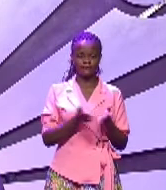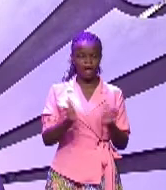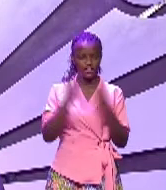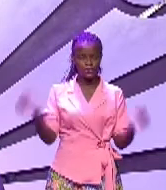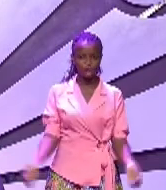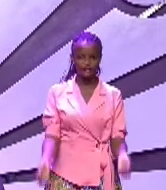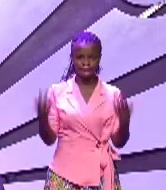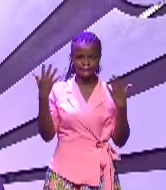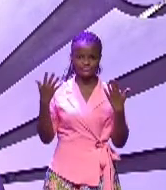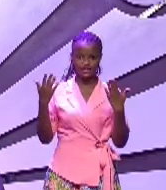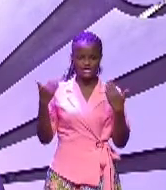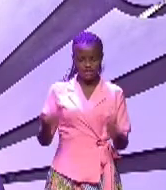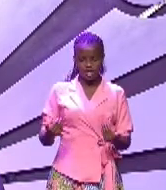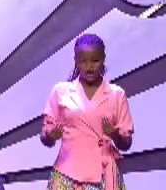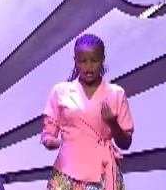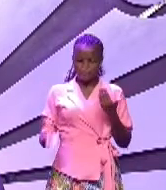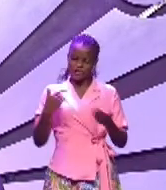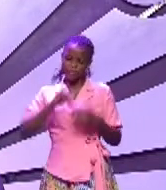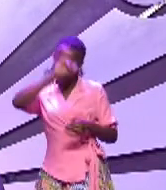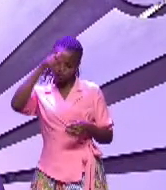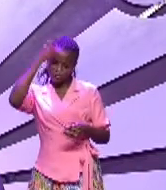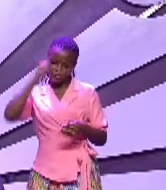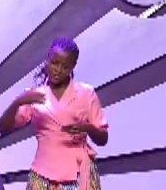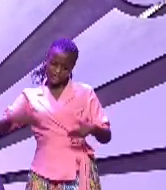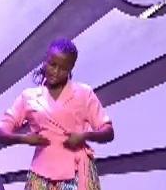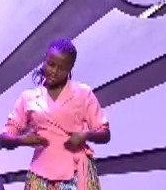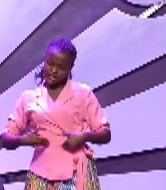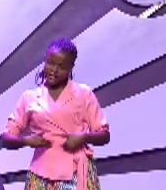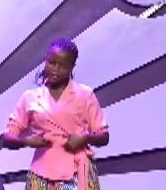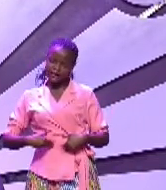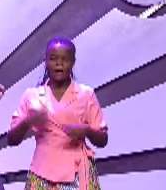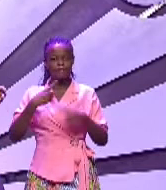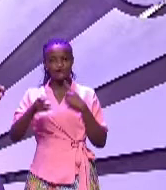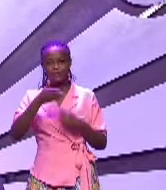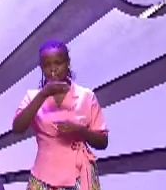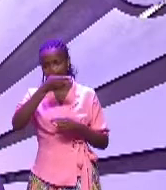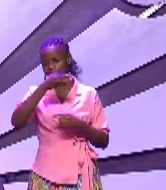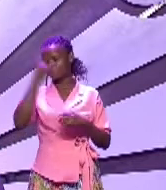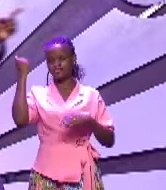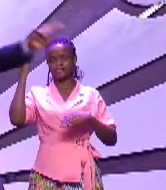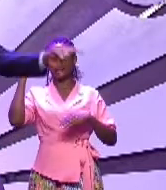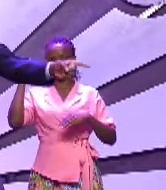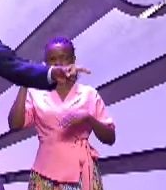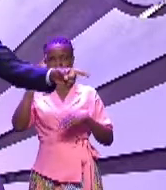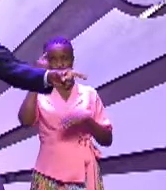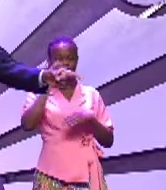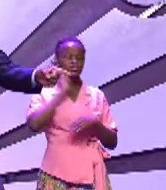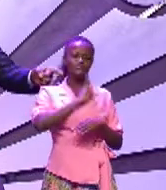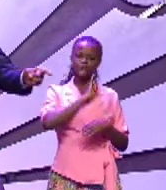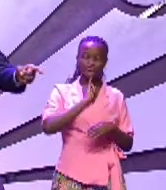hallelujah he may have been young but he was better for Israel